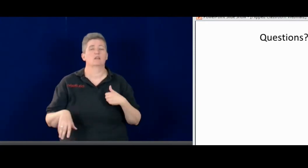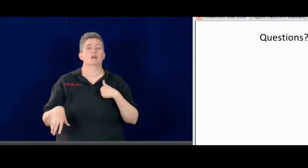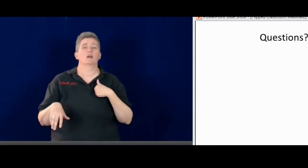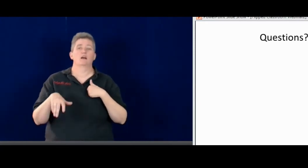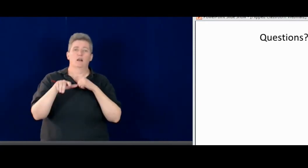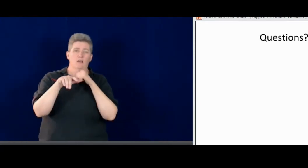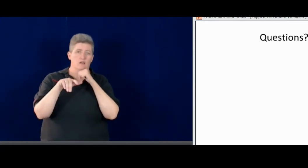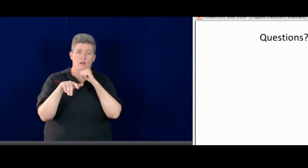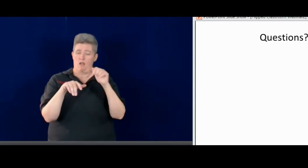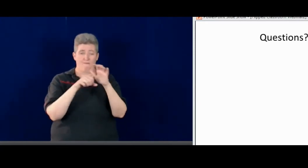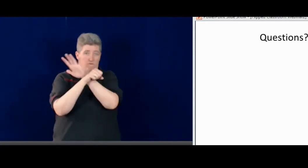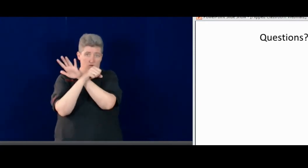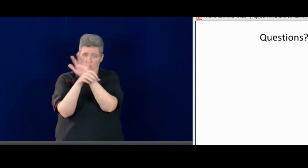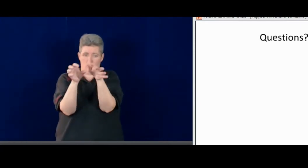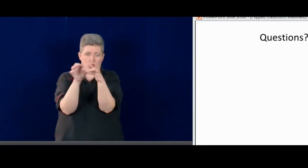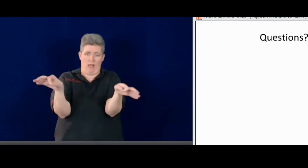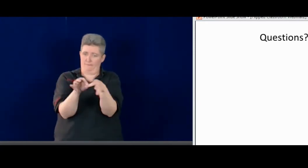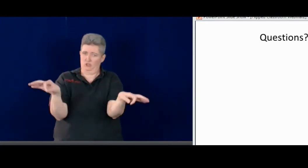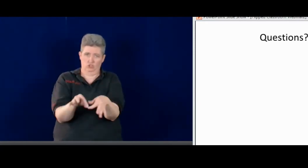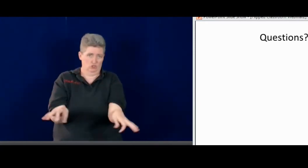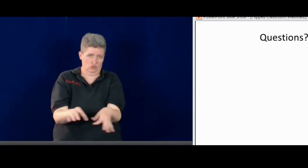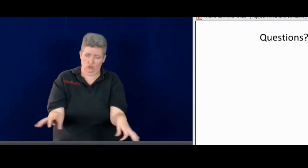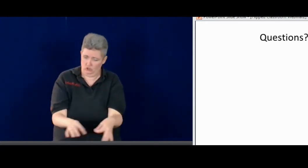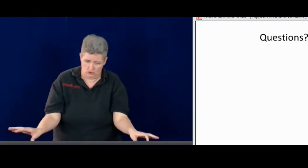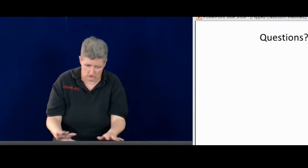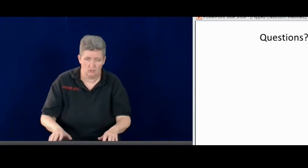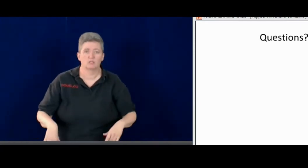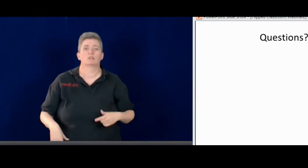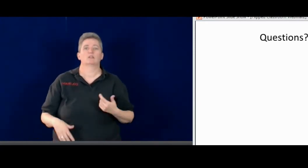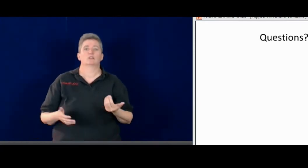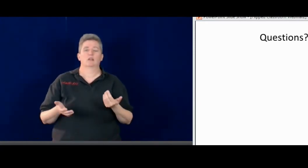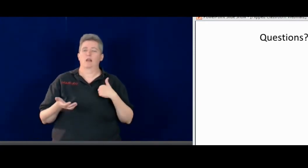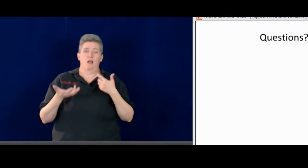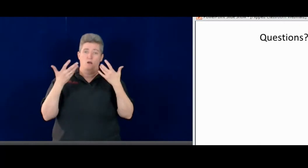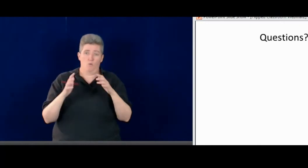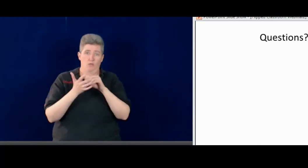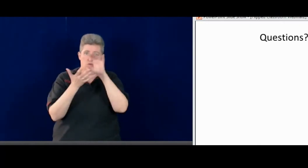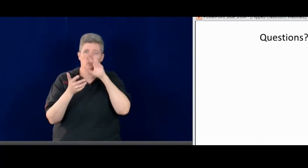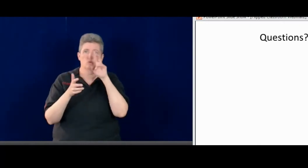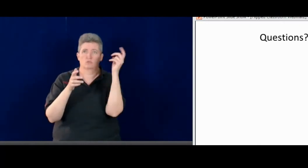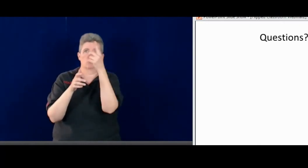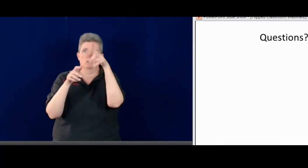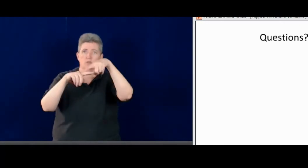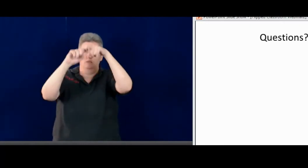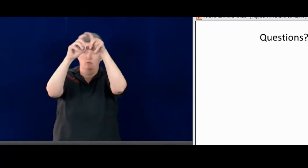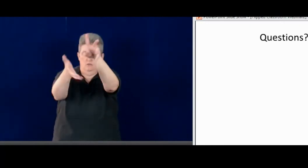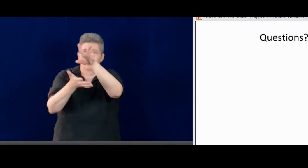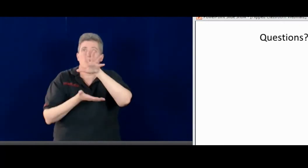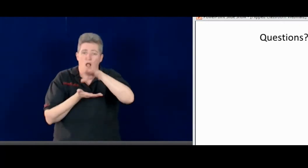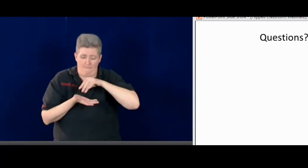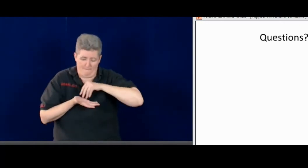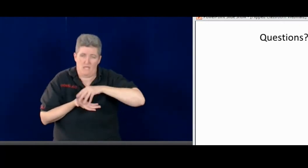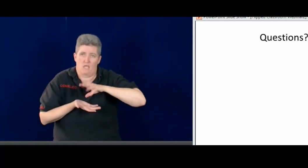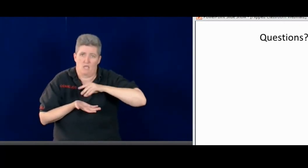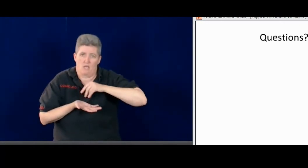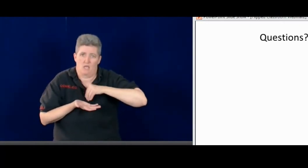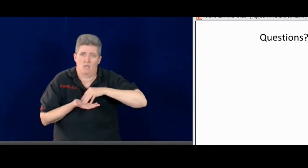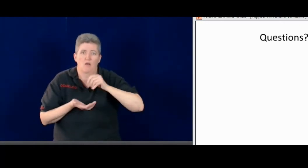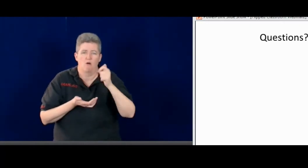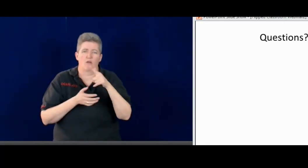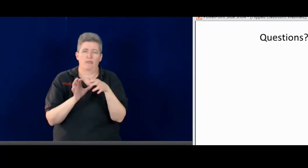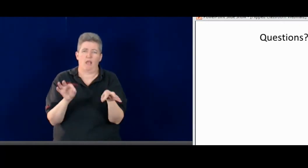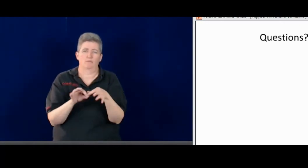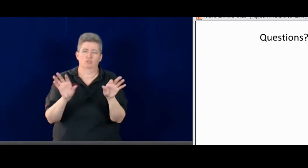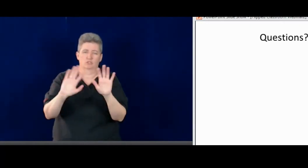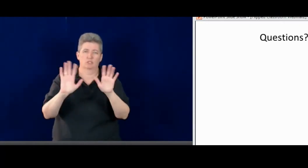So how do you caption those videos? Again, I do not caption everything. I don't want the students to just pause and